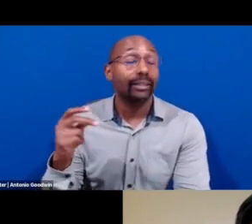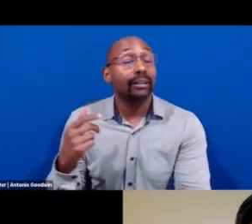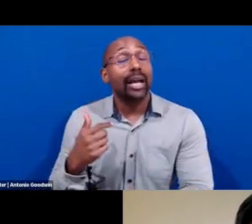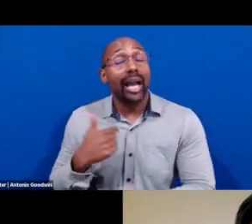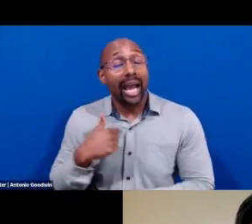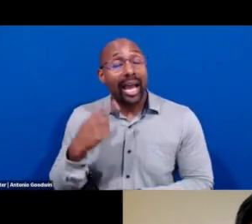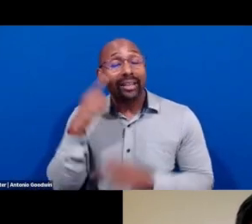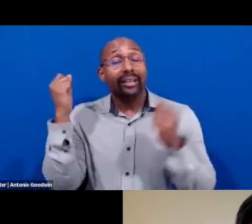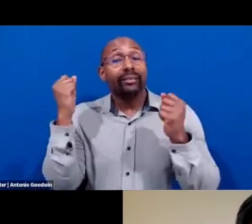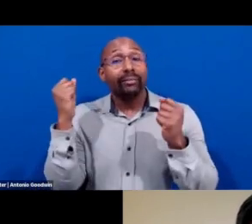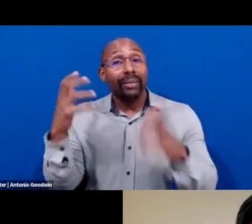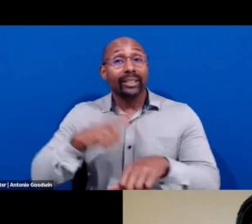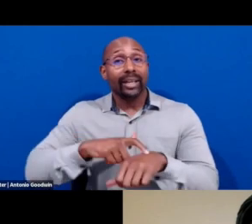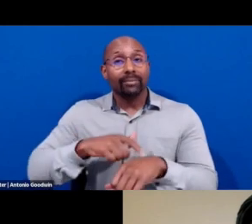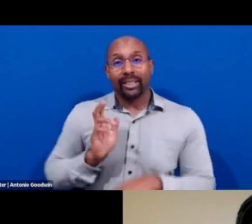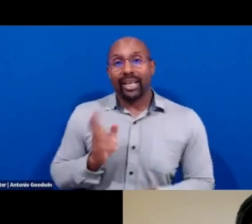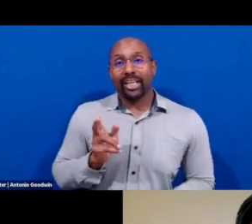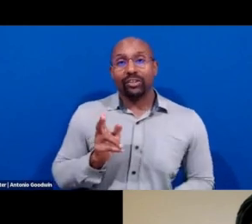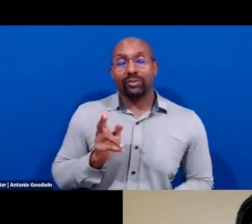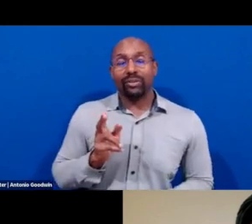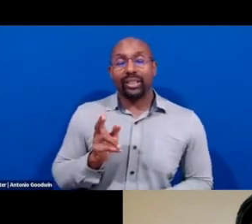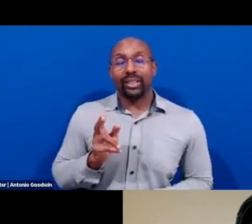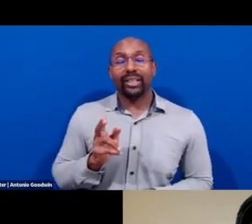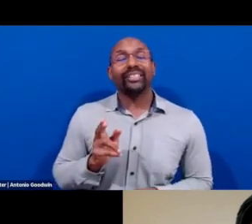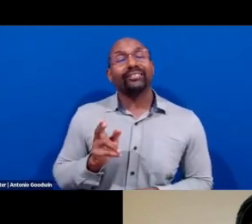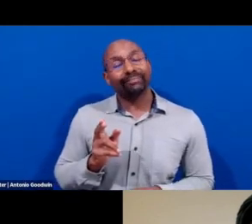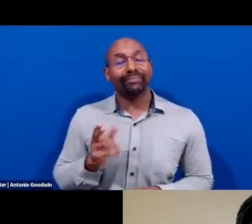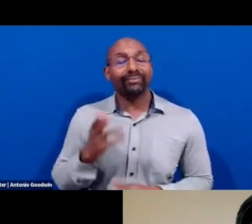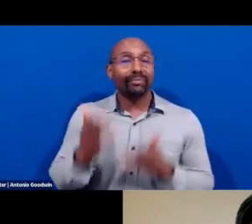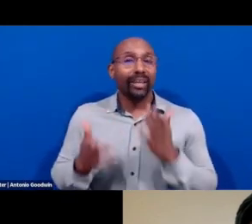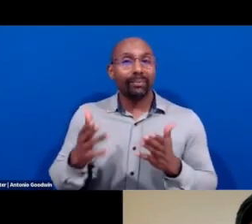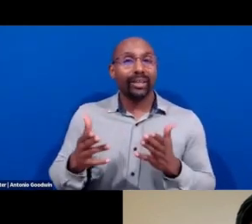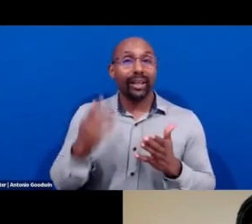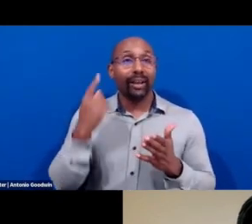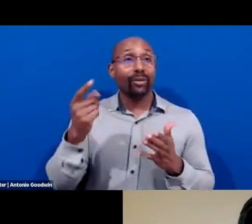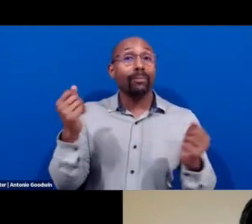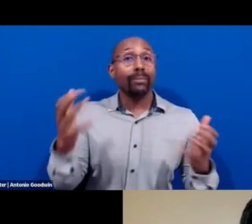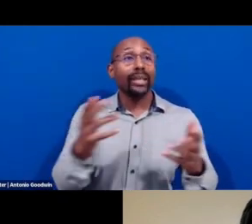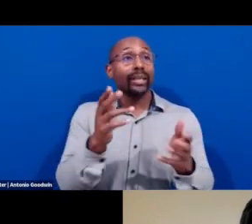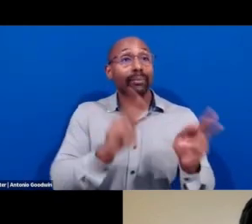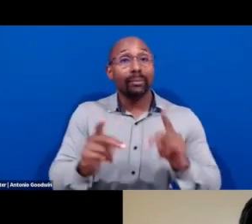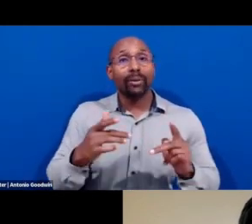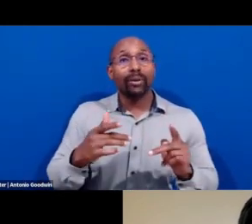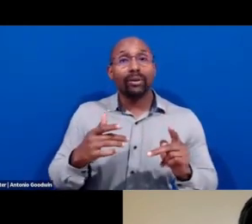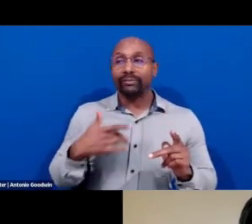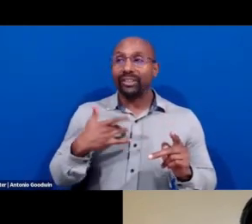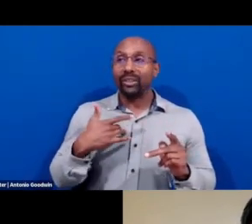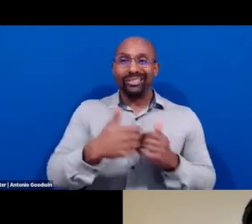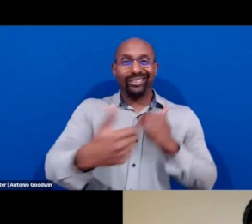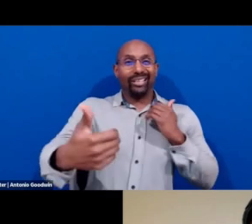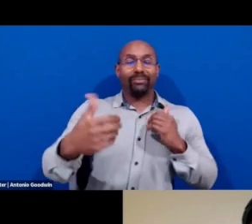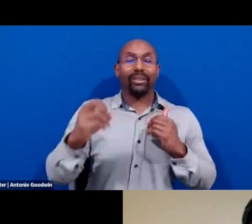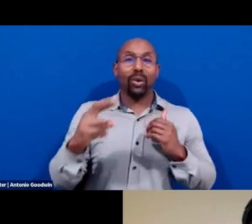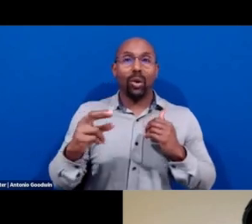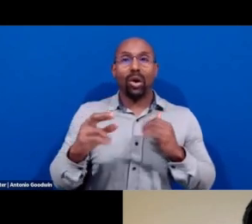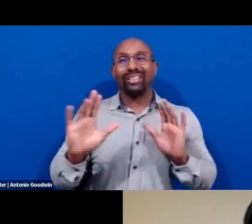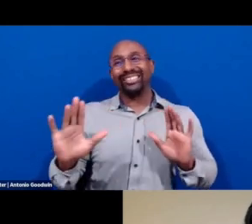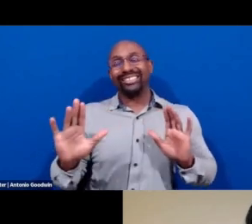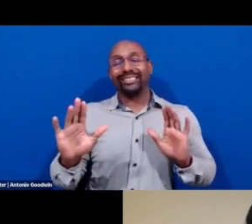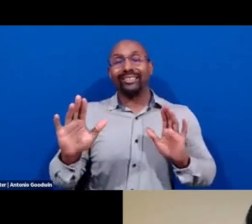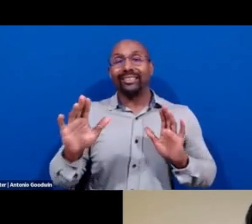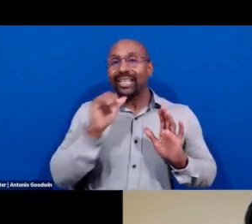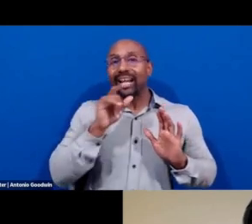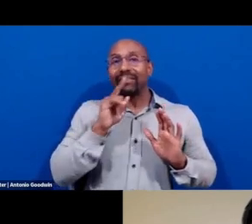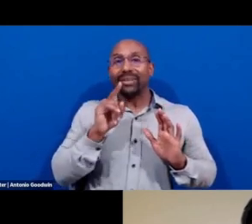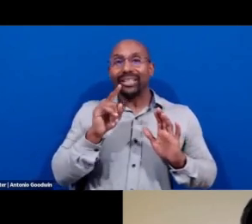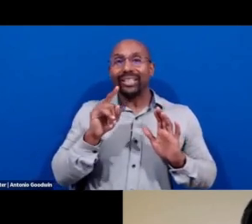history can feel very unrelatable and, uh, you know, distant and maybe boring to young